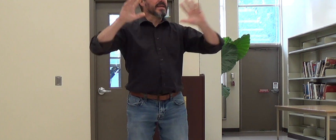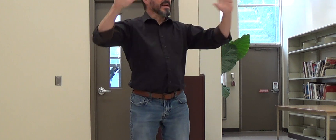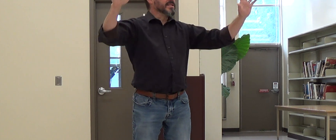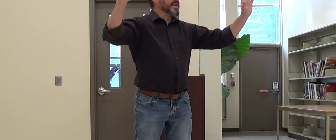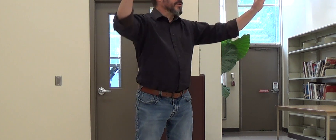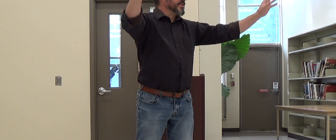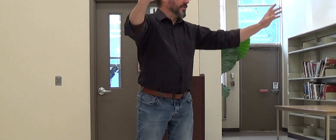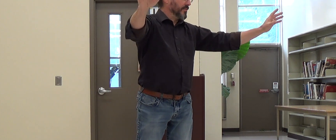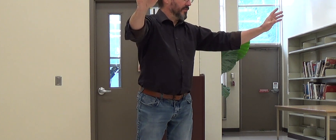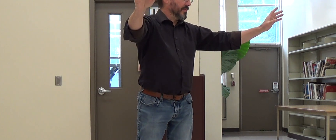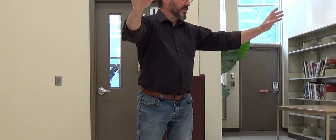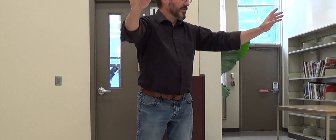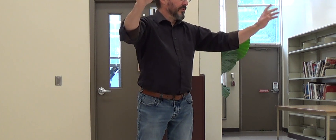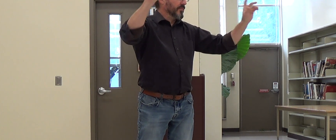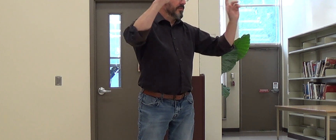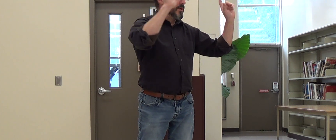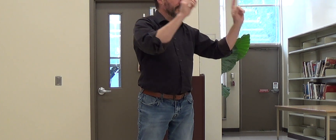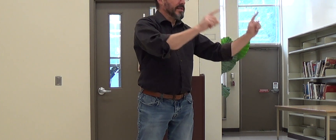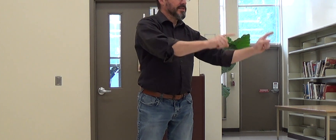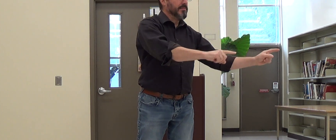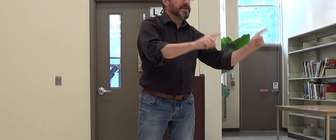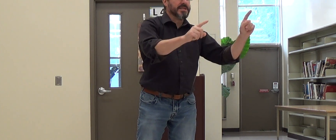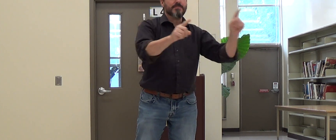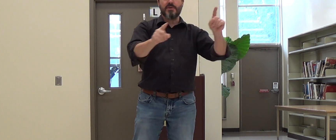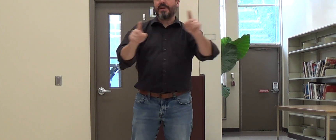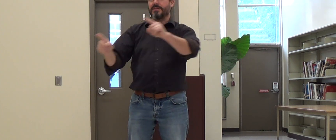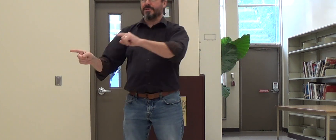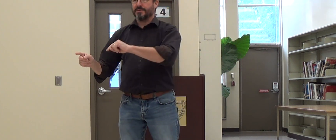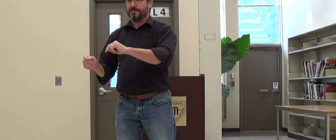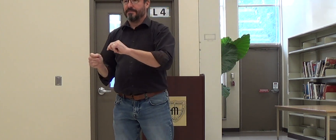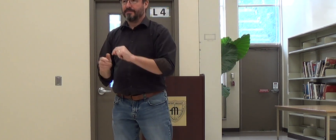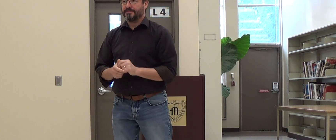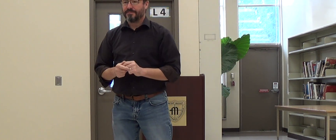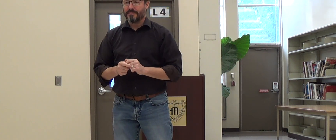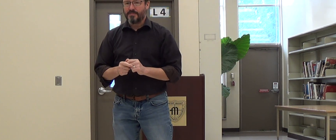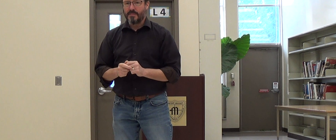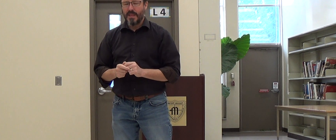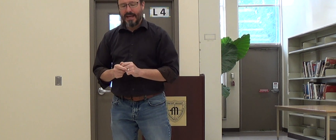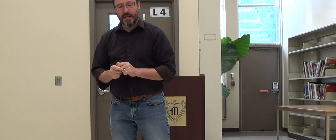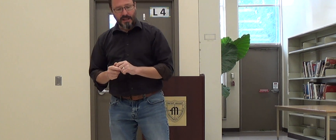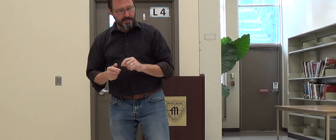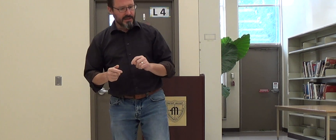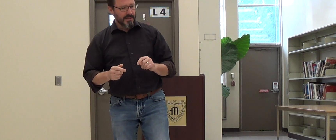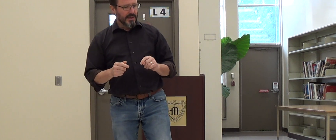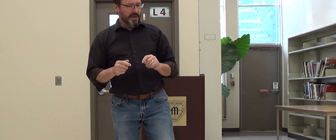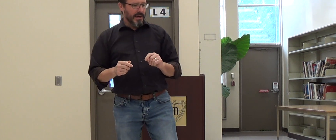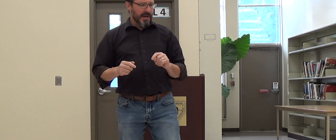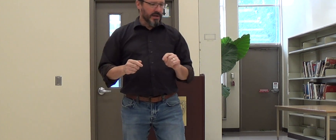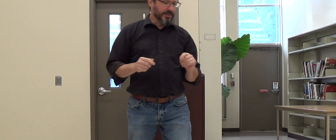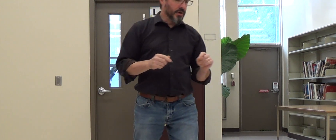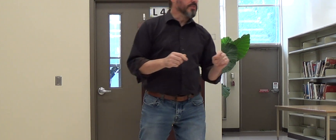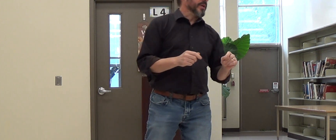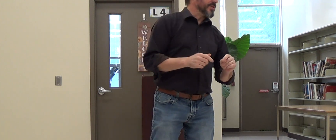I say or do will motivate some and demotivate others. I had a club called CodeReach.